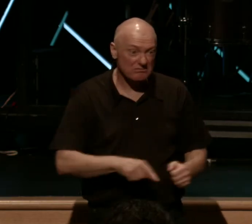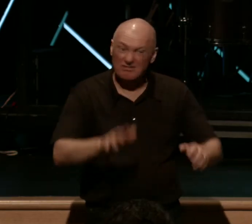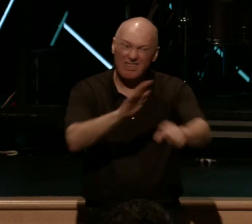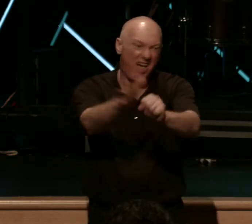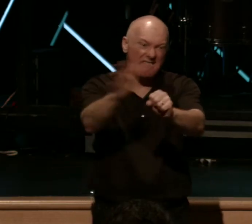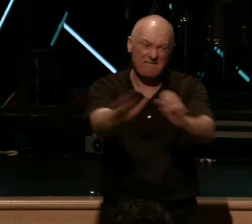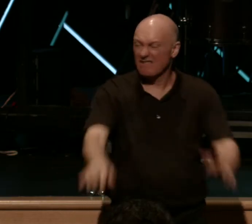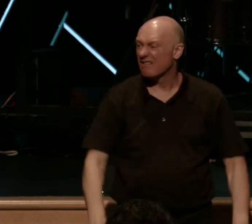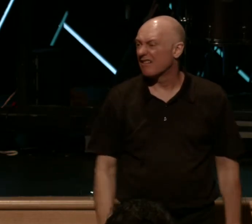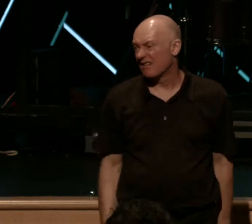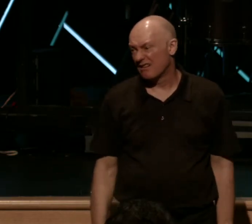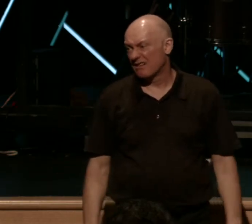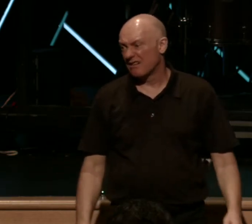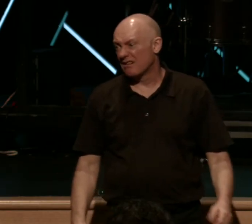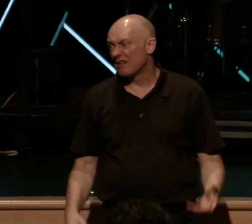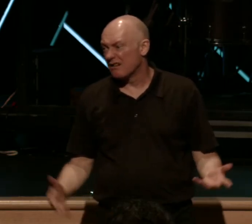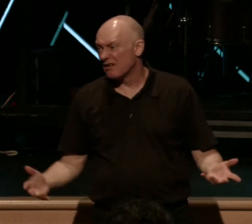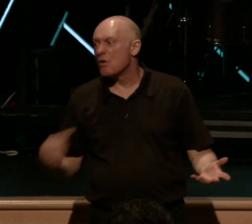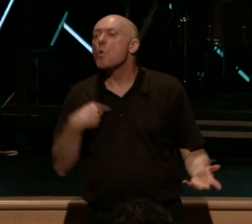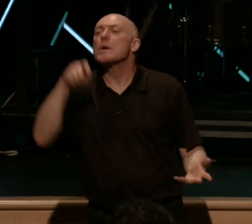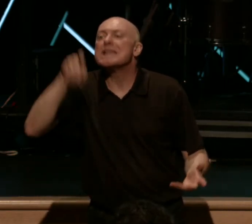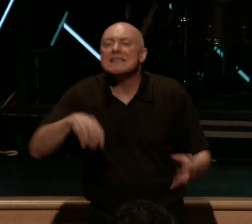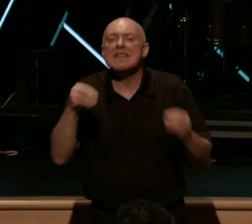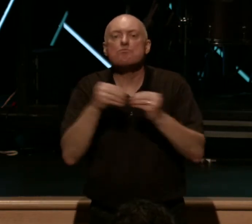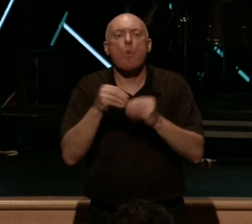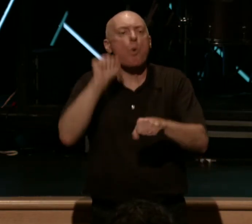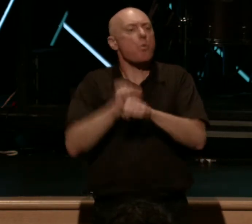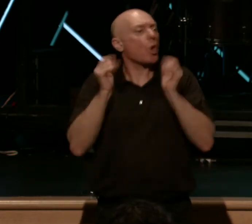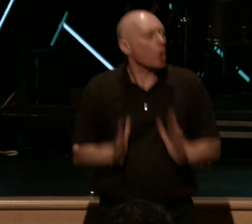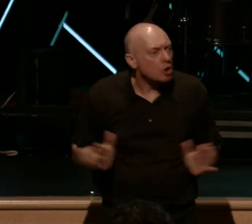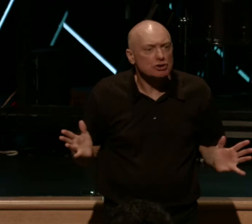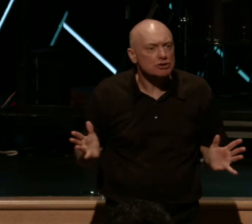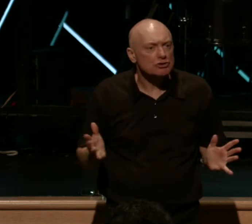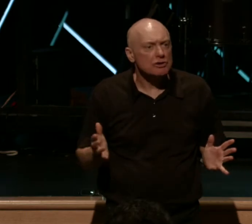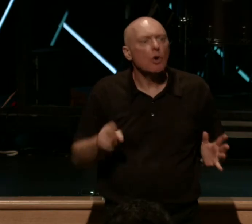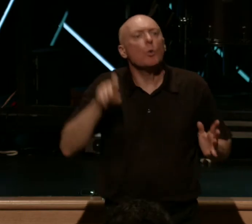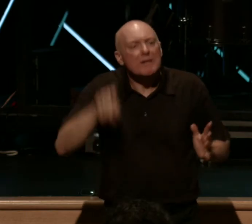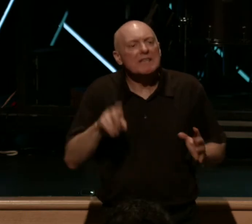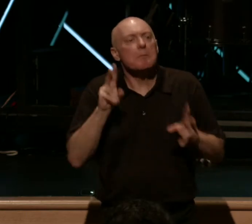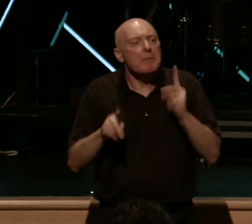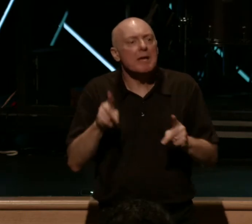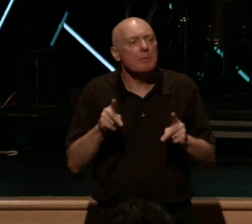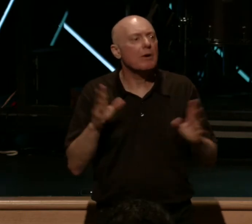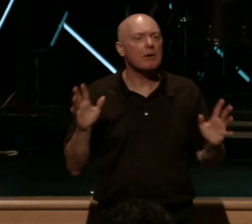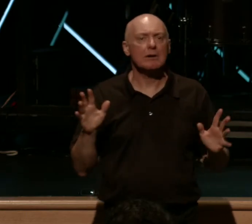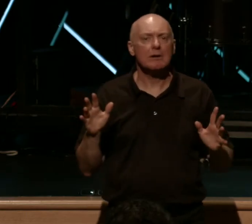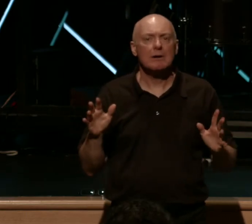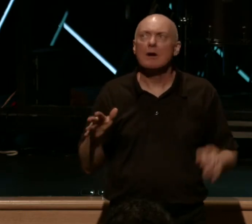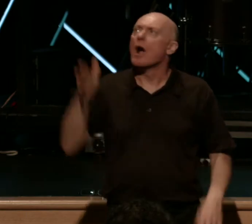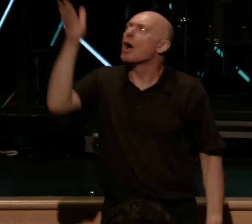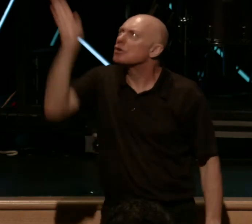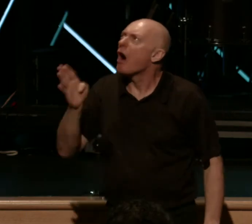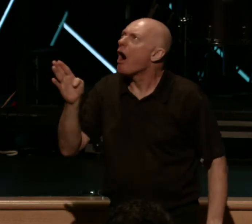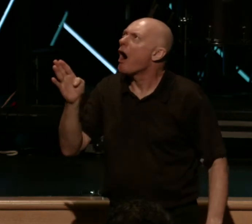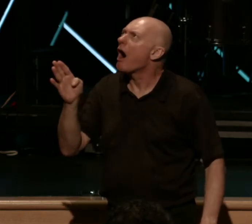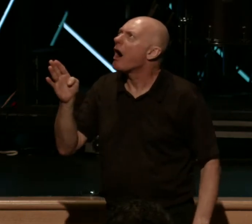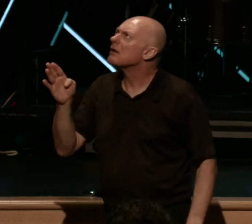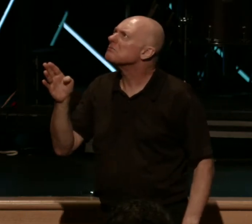And I say this with a lot of humility. We need more co-workers, right? We need people who see that God has gifted them and